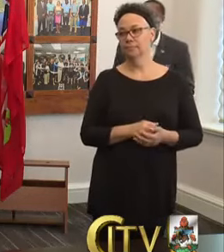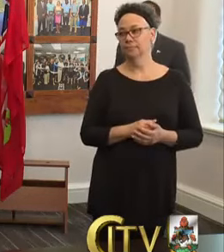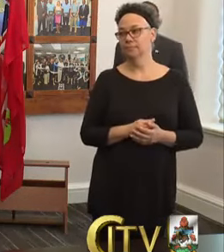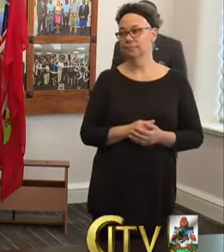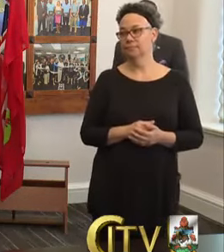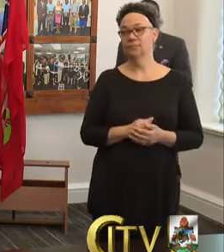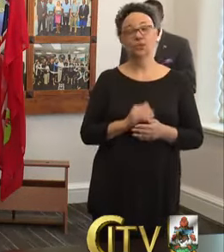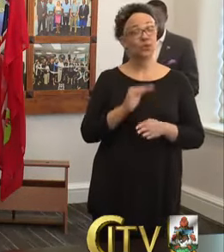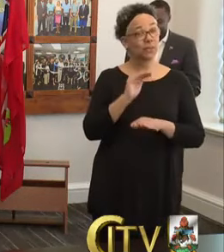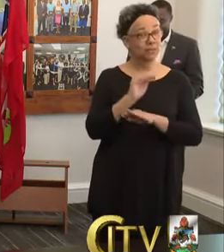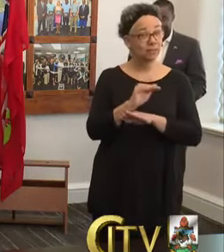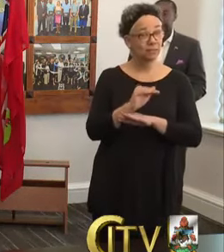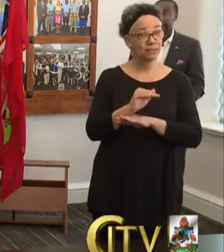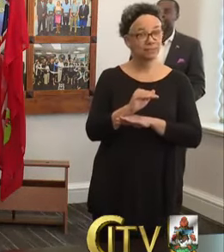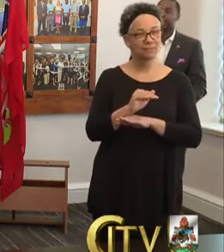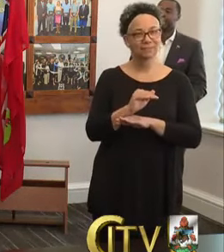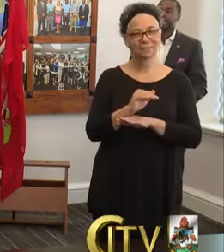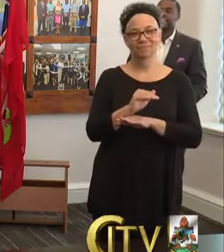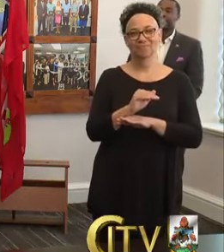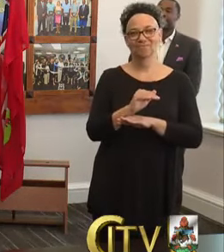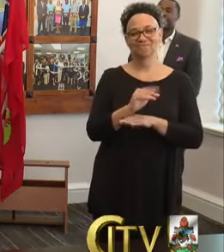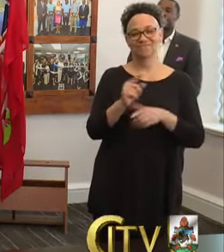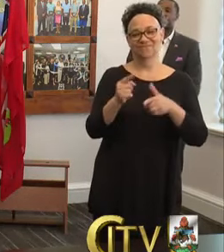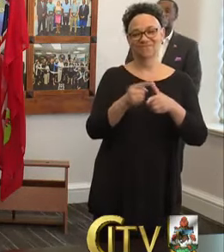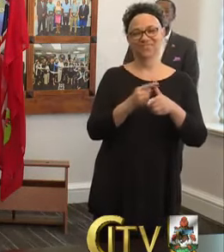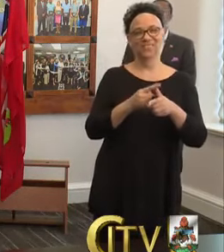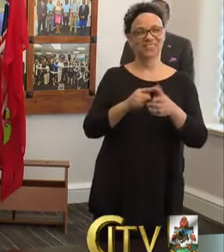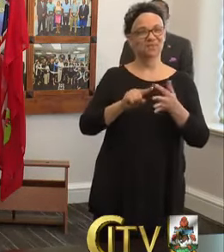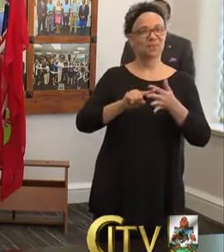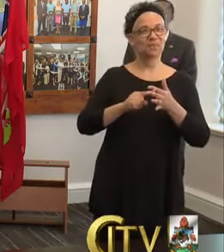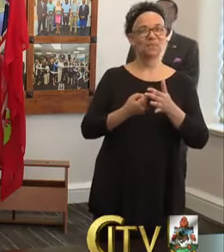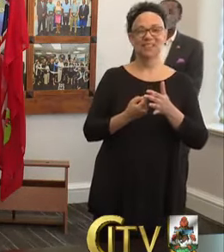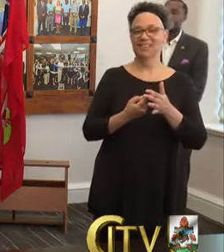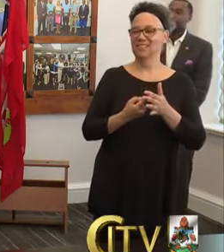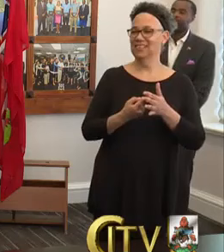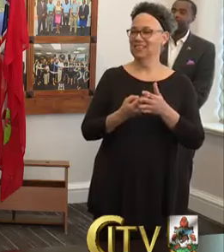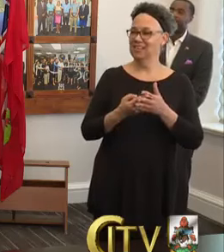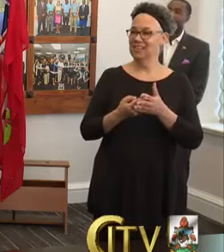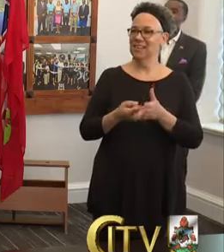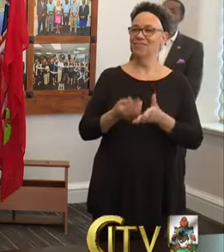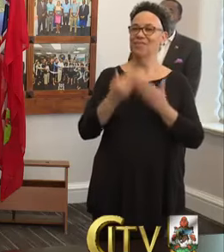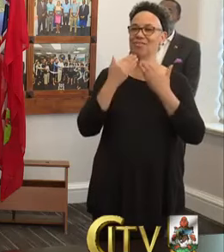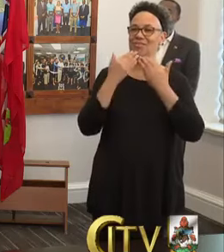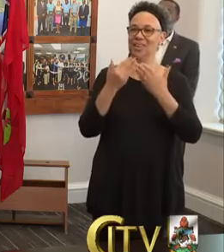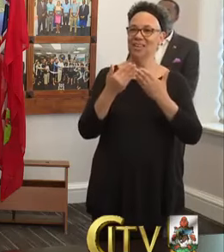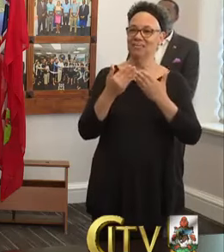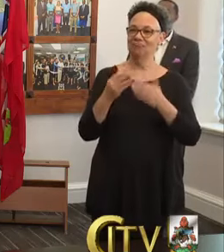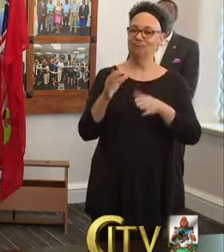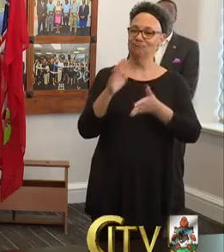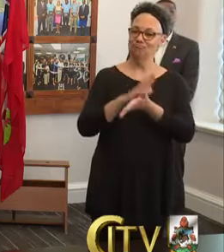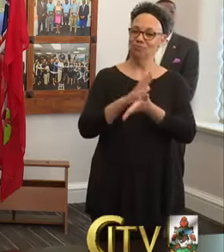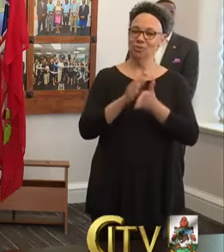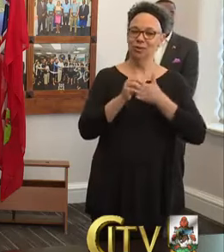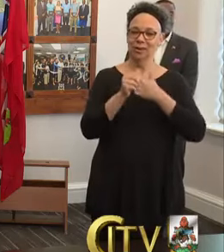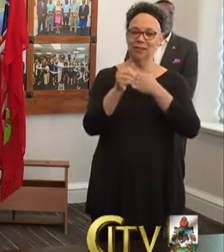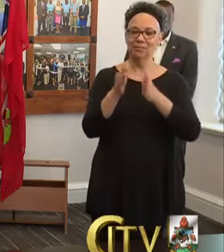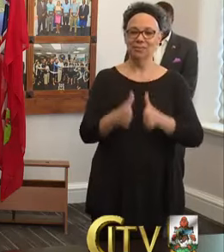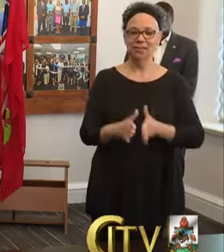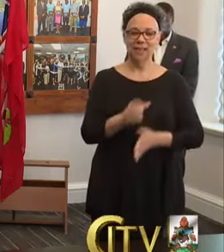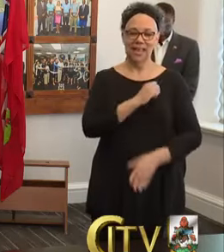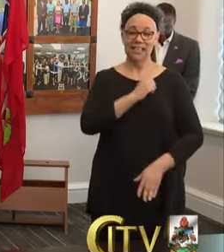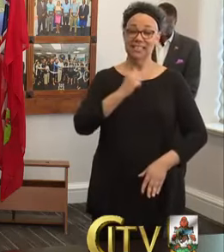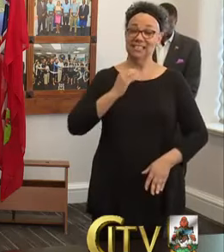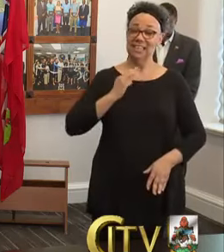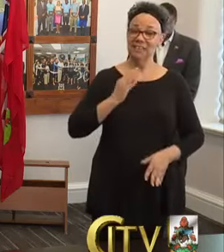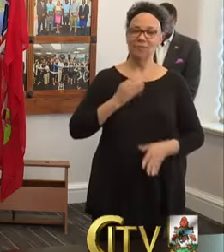Good evening. I would first like to begin my update by first thanking our school leaders and staff for their hard work and efforts